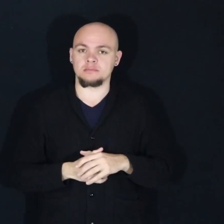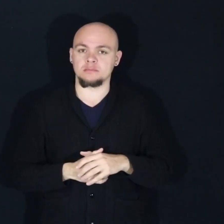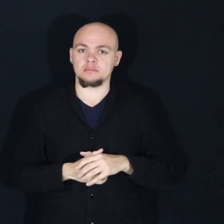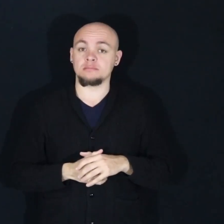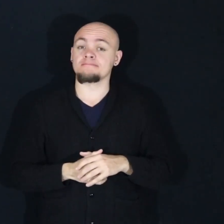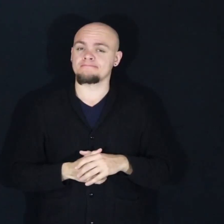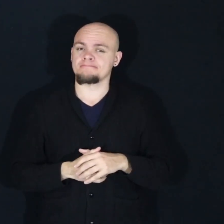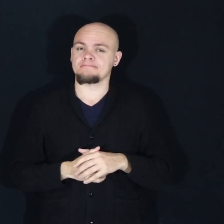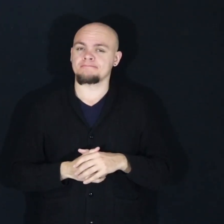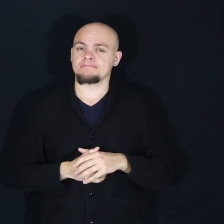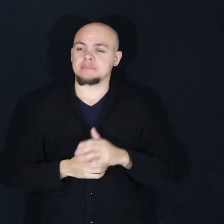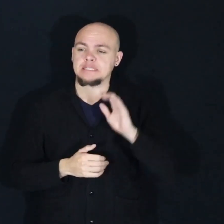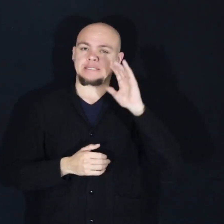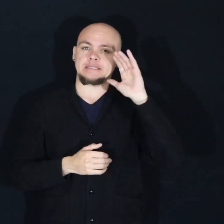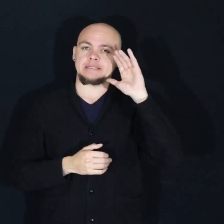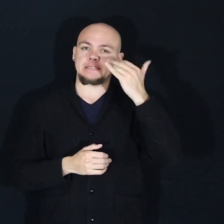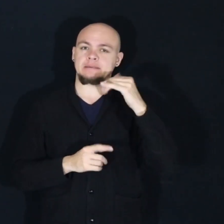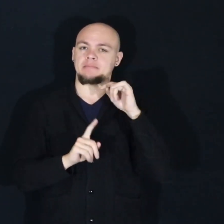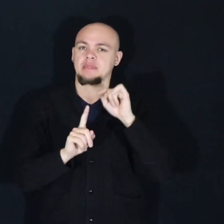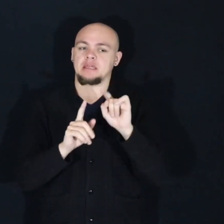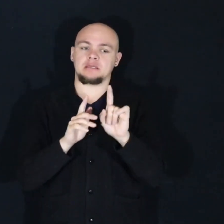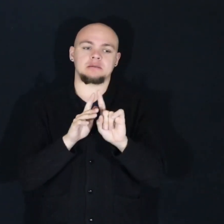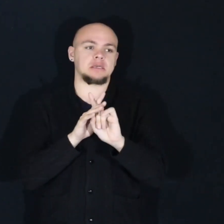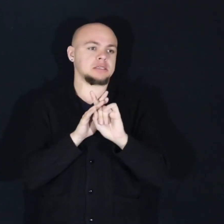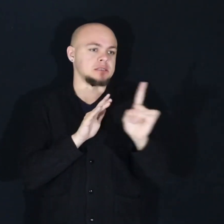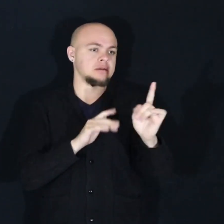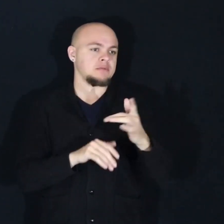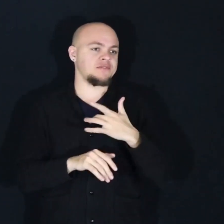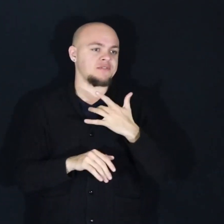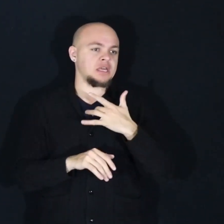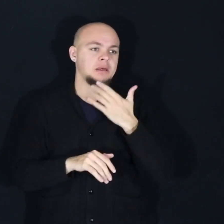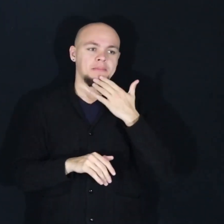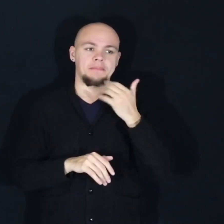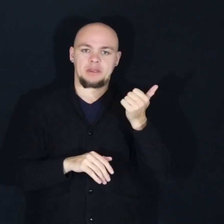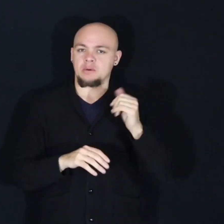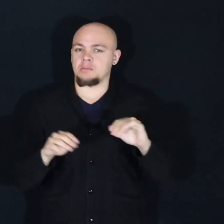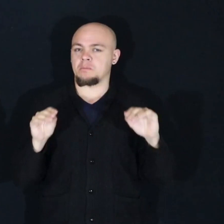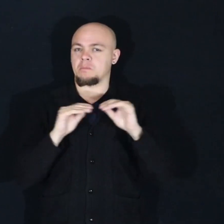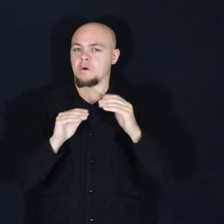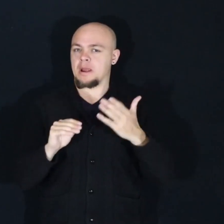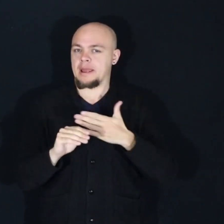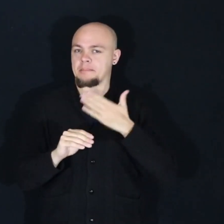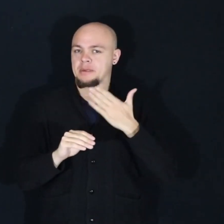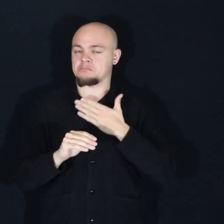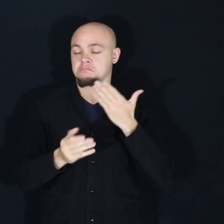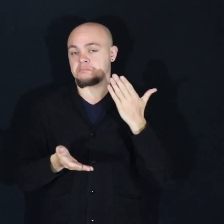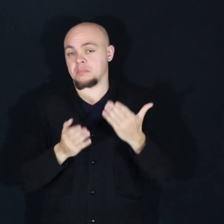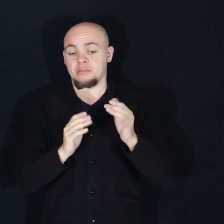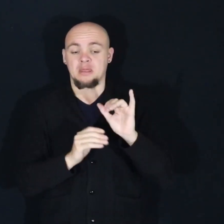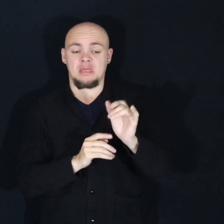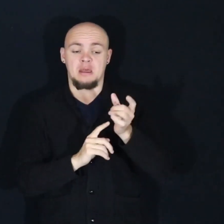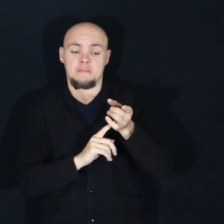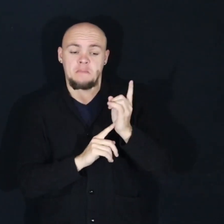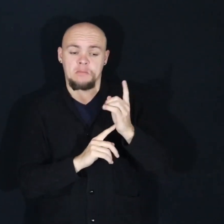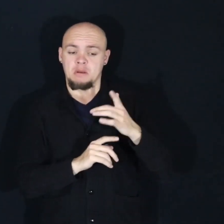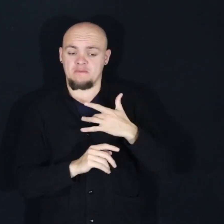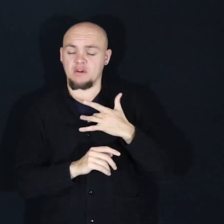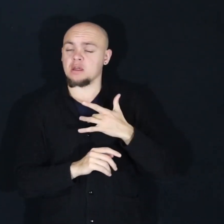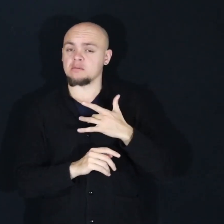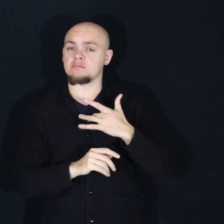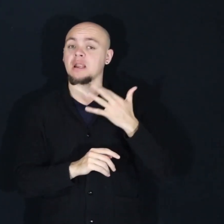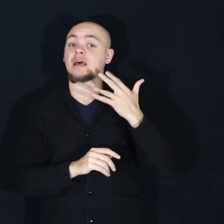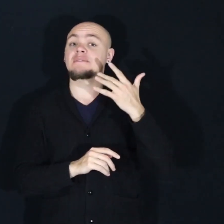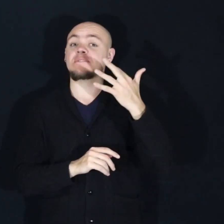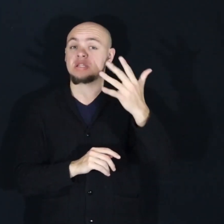Now, it may seem like this form of escape is actually helping us feel better and happier, which it may in the moment, but